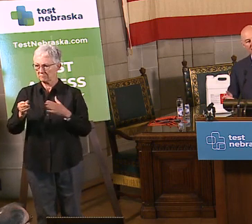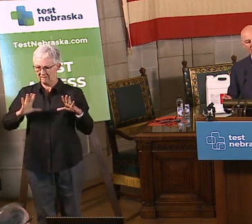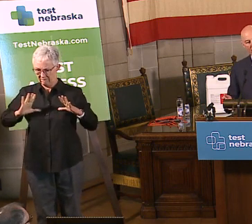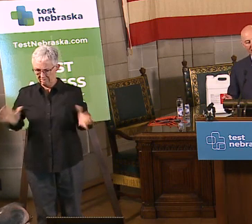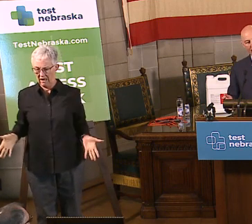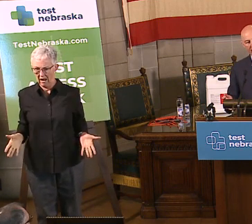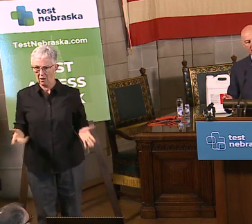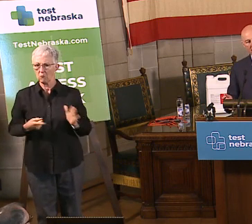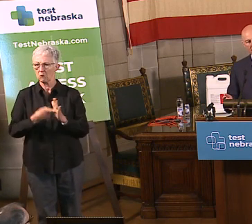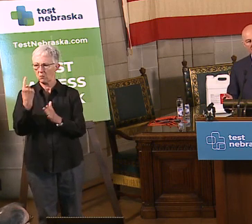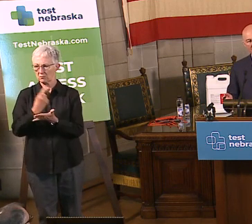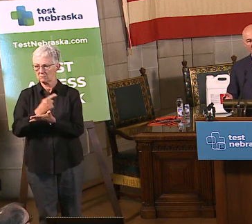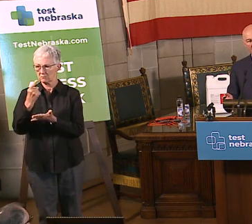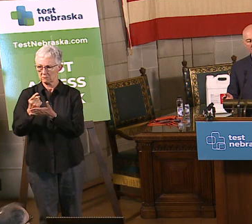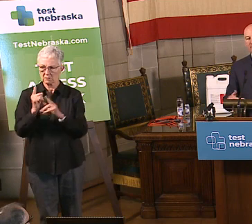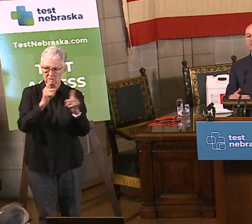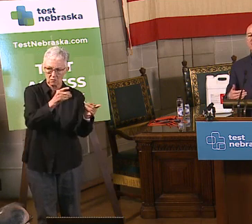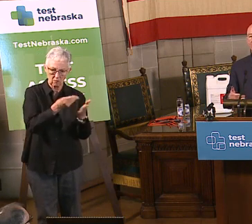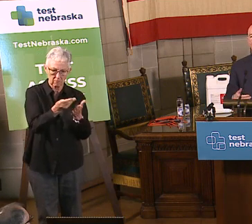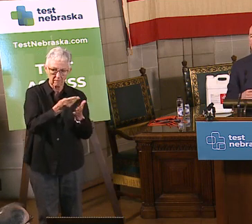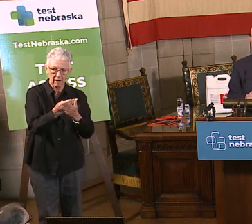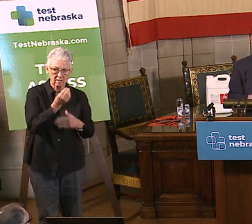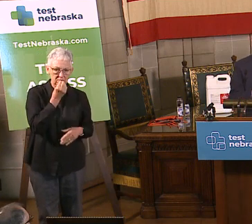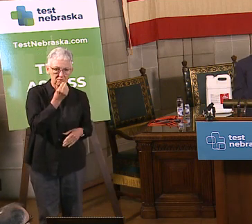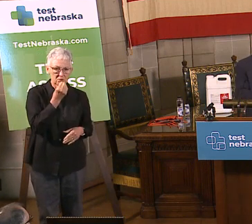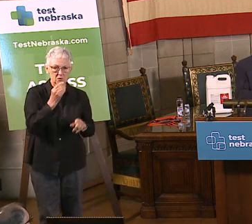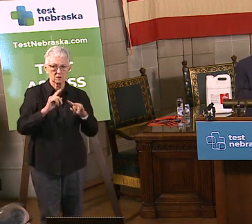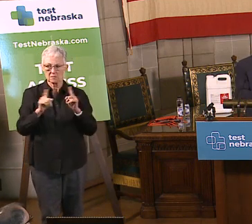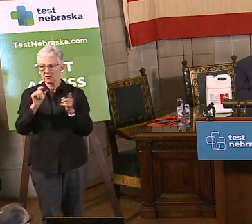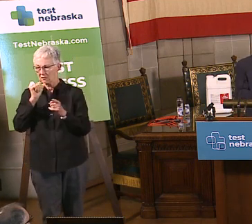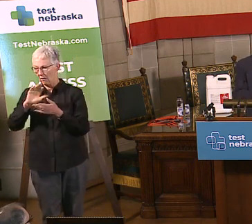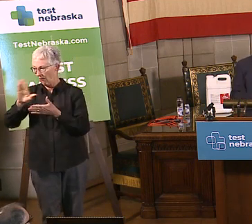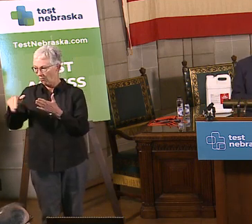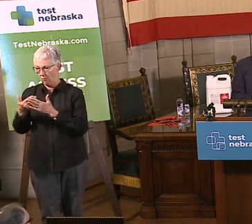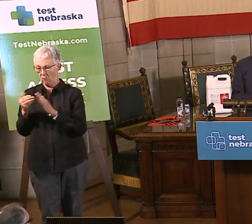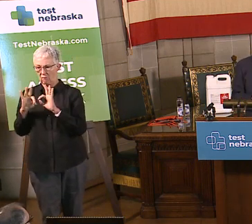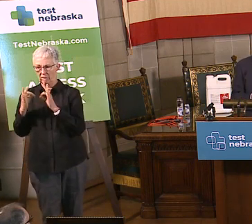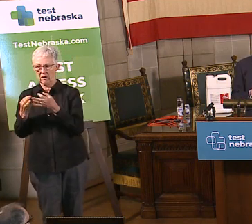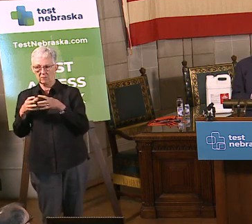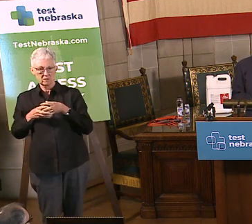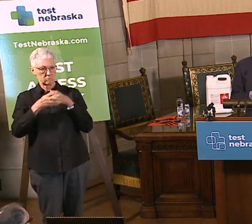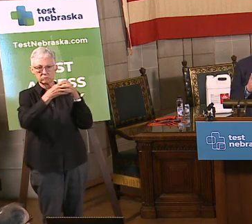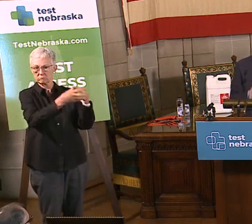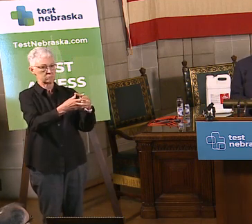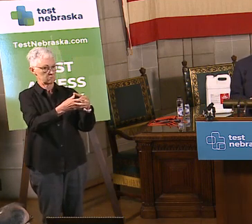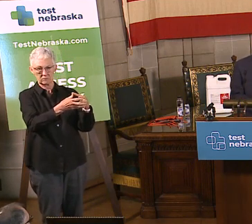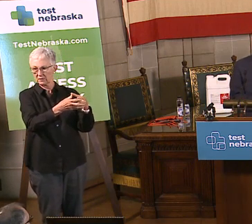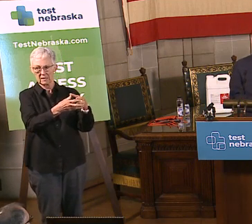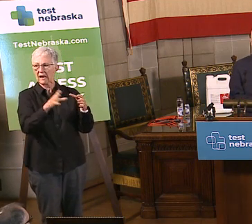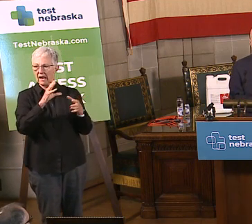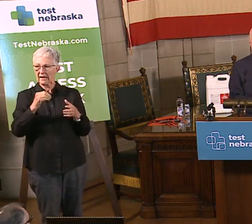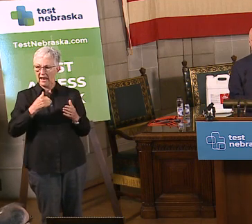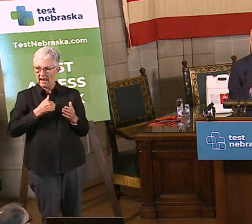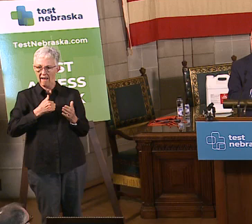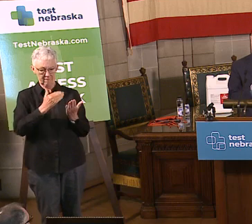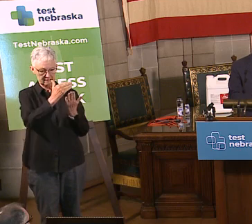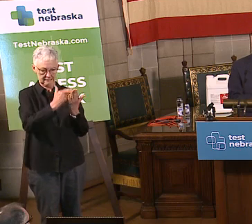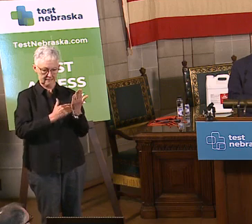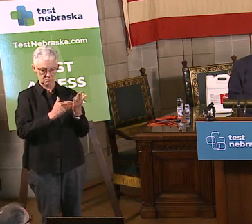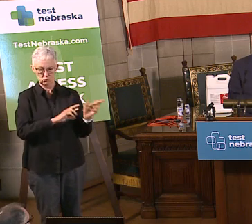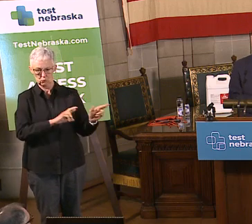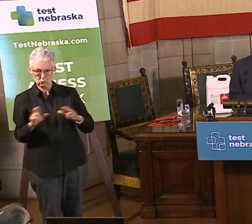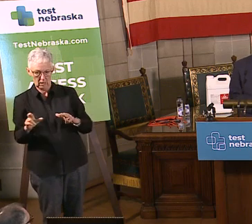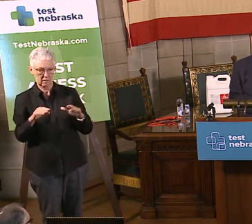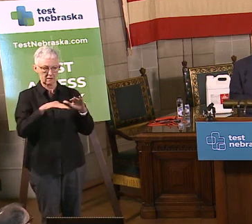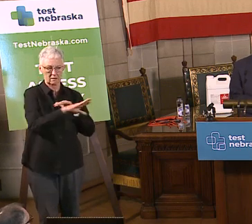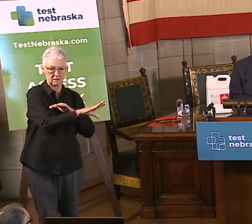yourself, don't take the whole family, and be efficient. Have a list, get into the store, get out of the store. Those would all be good things to do